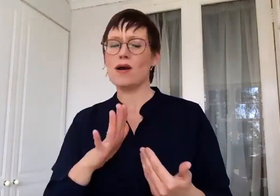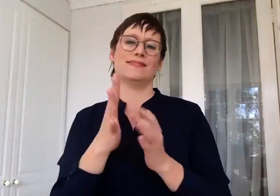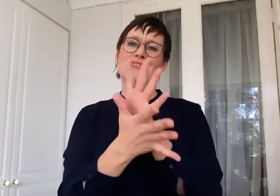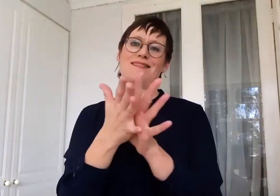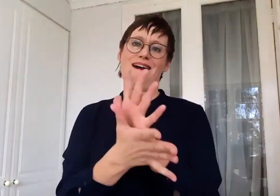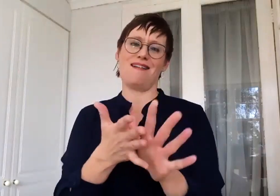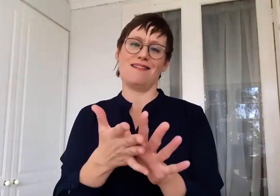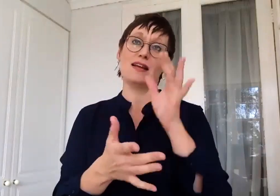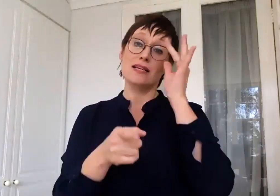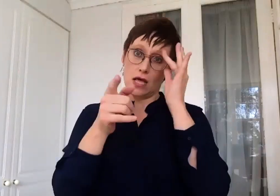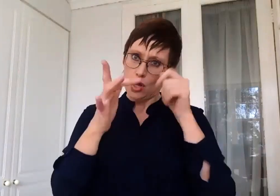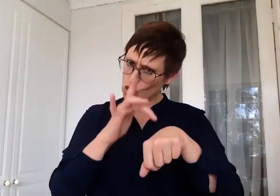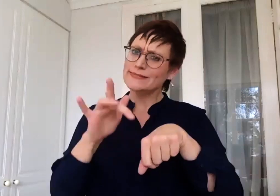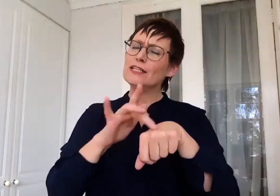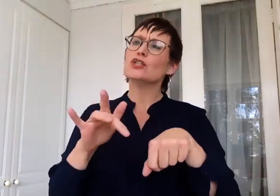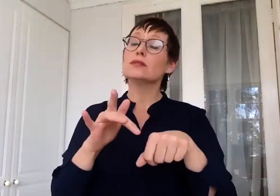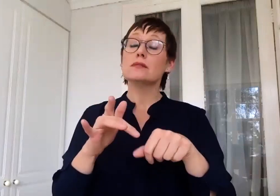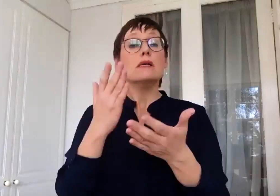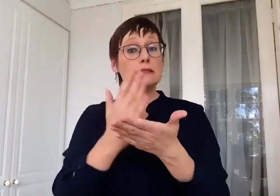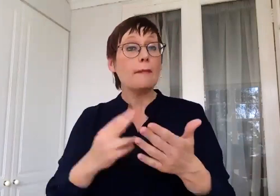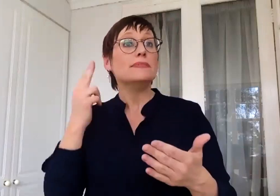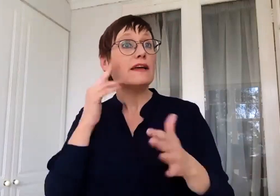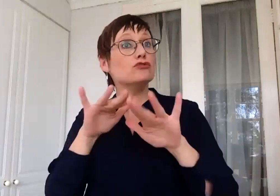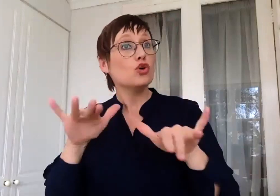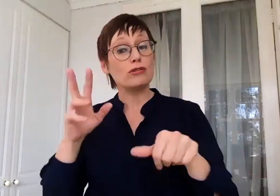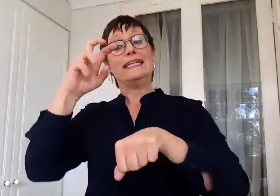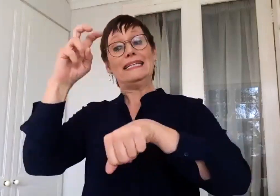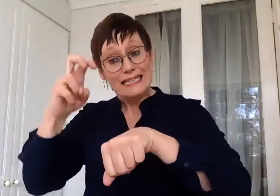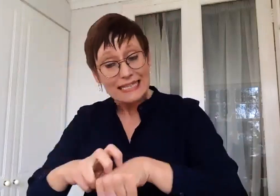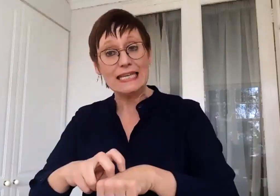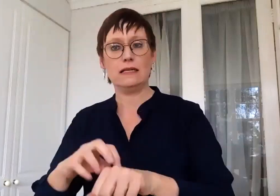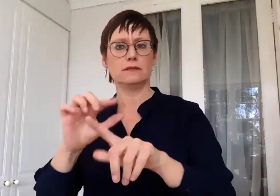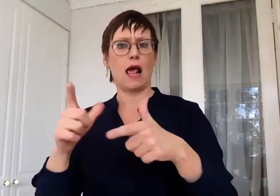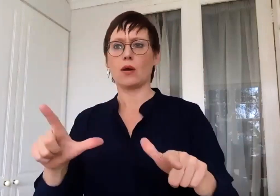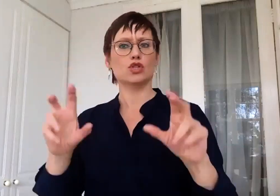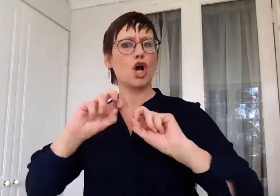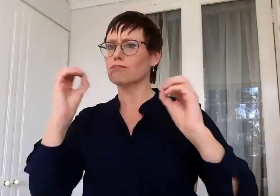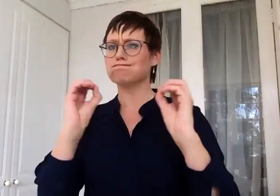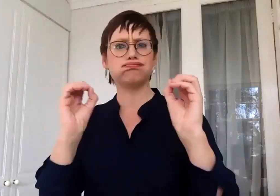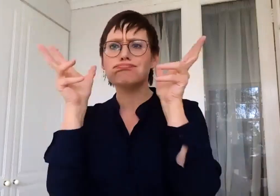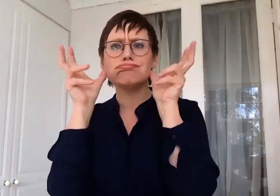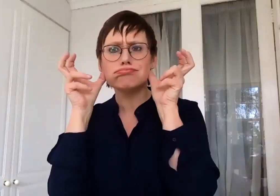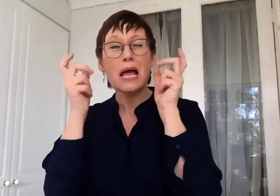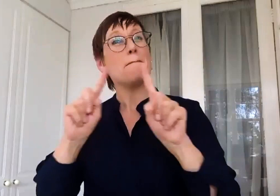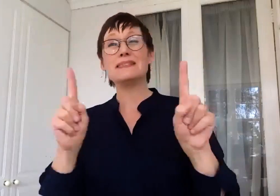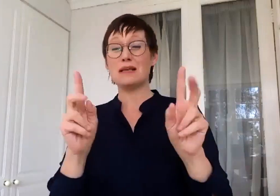is which language do we use? Some deaf kids need sign language because they have no access to sound. But with modern technology,